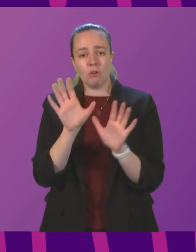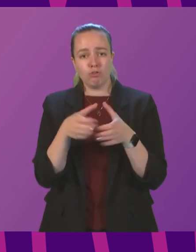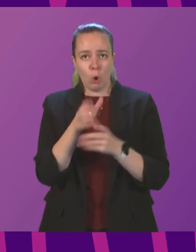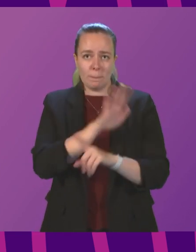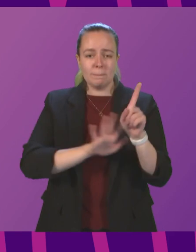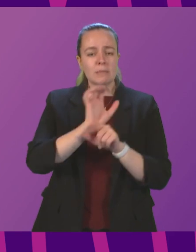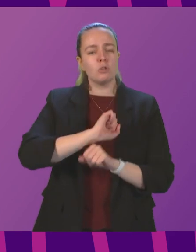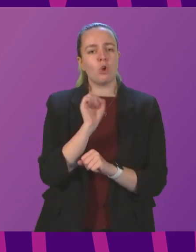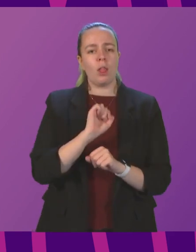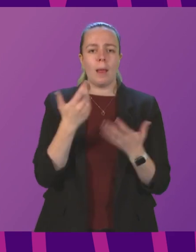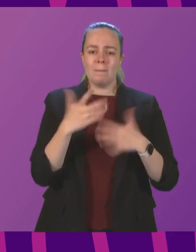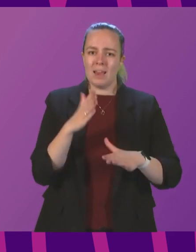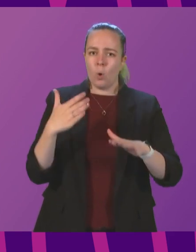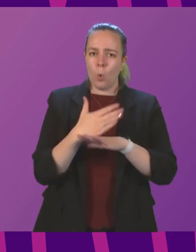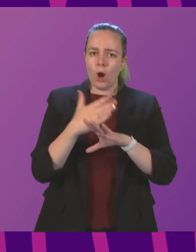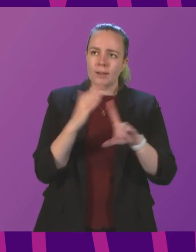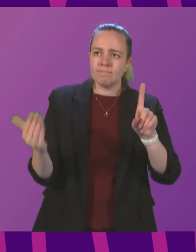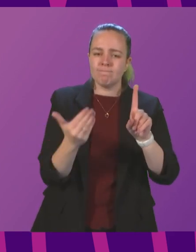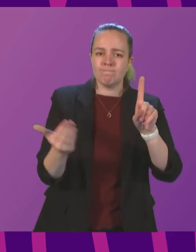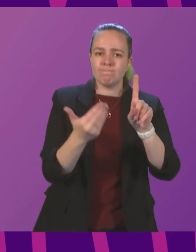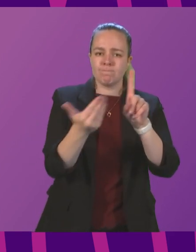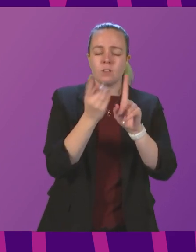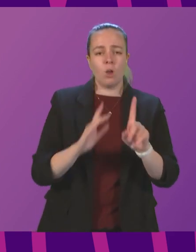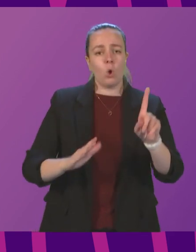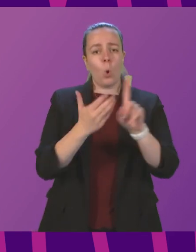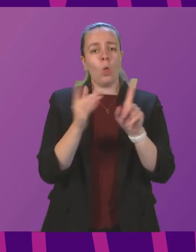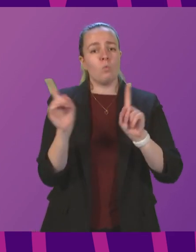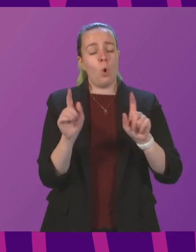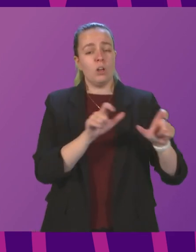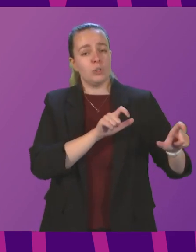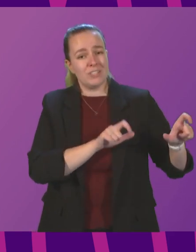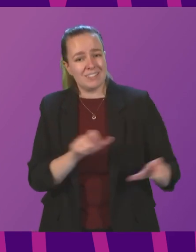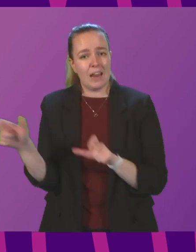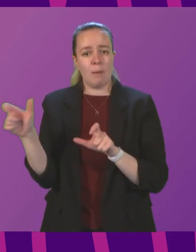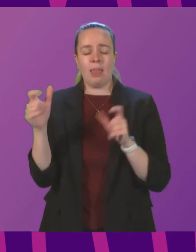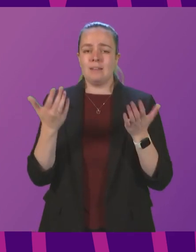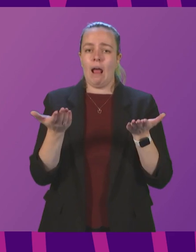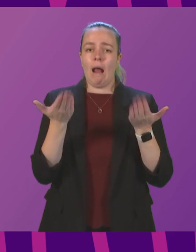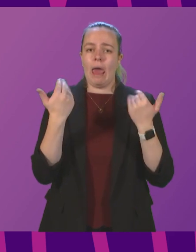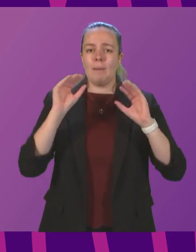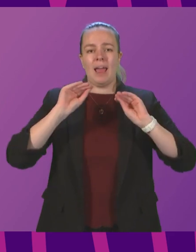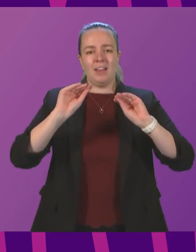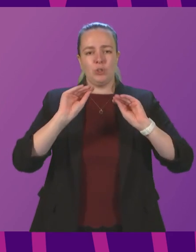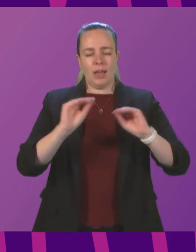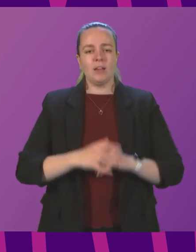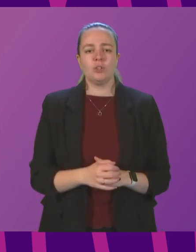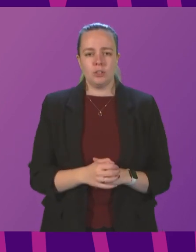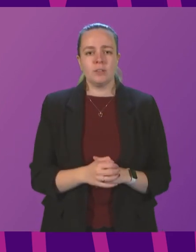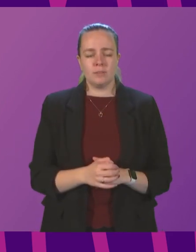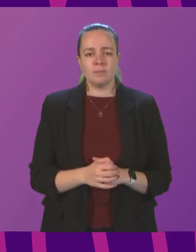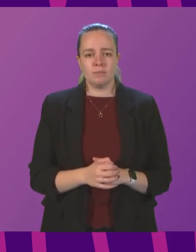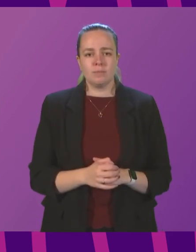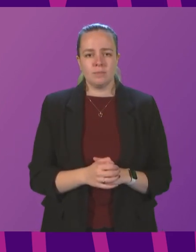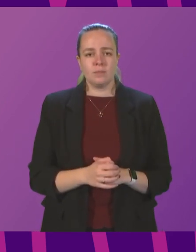actively been working towards the goals of sustainability and climate education. 31st